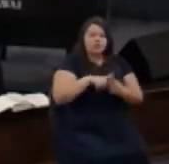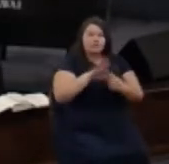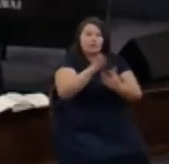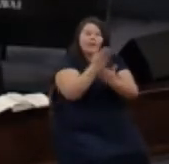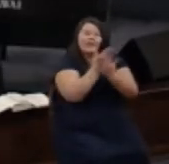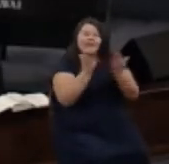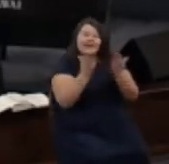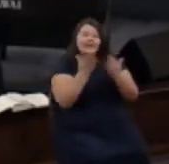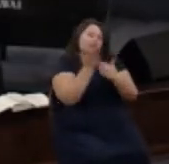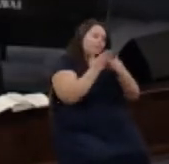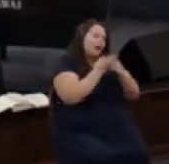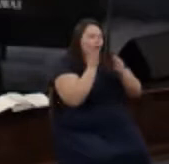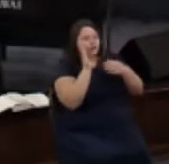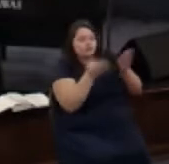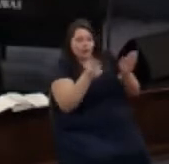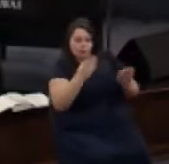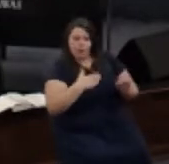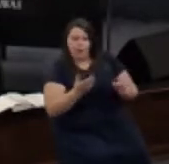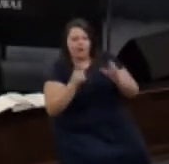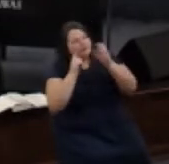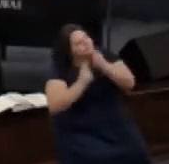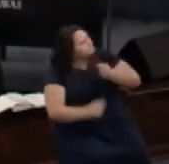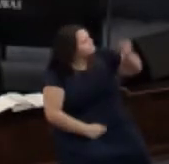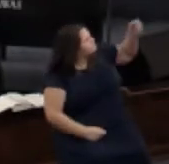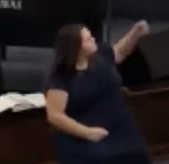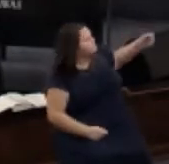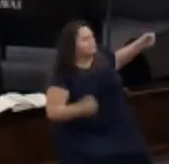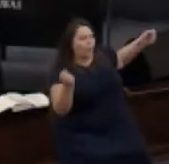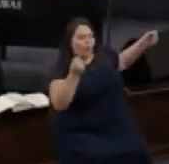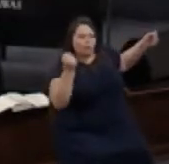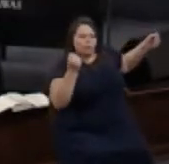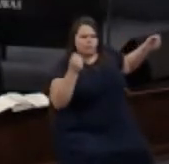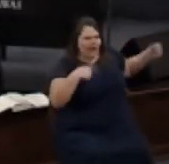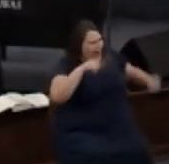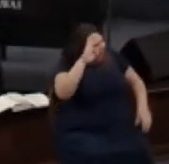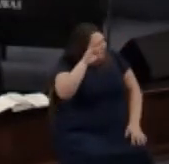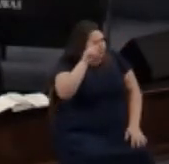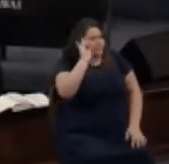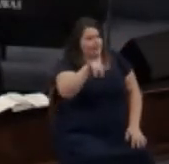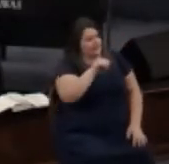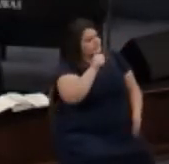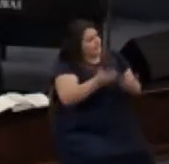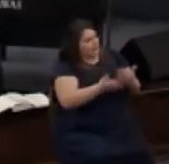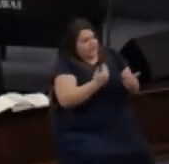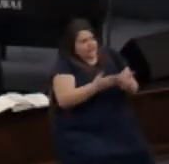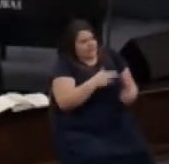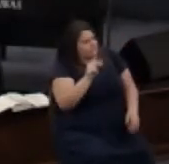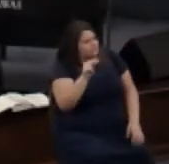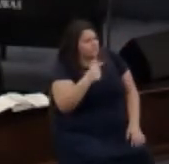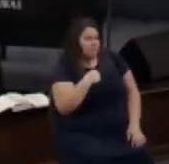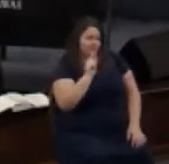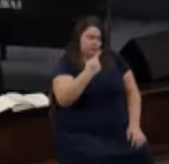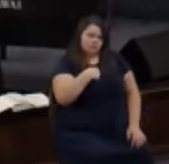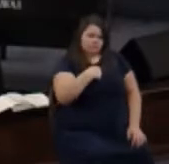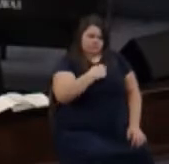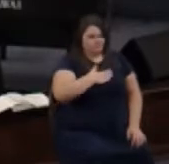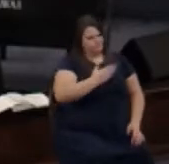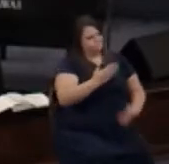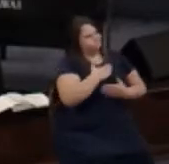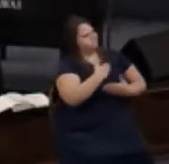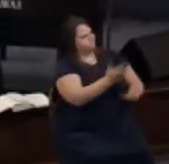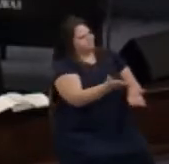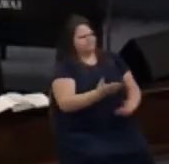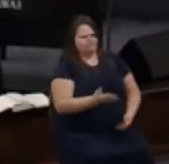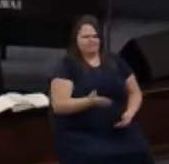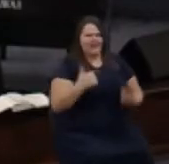those distractions that you have in your life I mean I hope so it's not easy to do I'll be the first to admit it I got